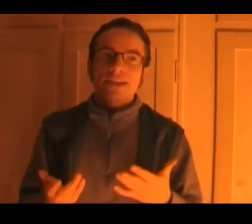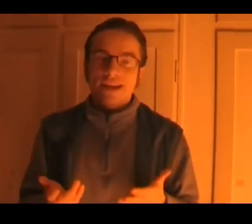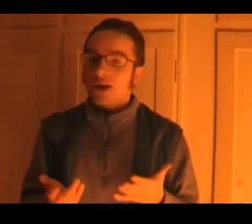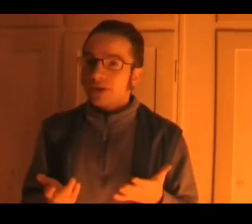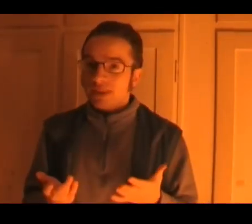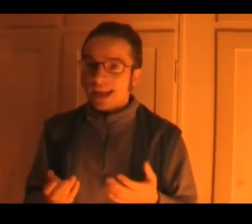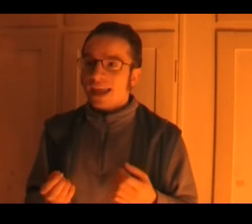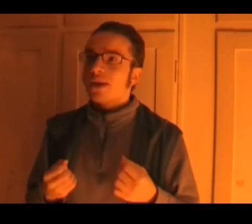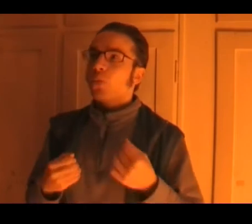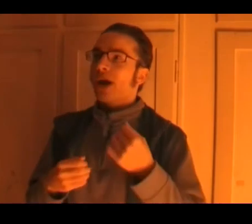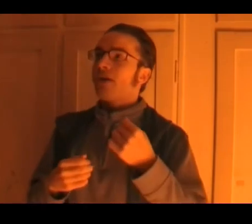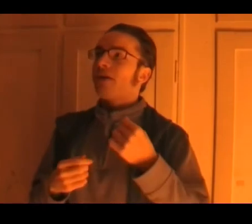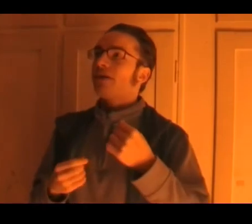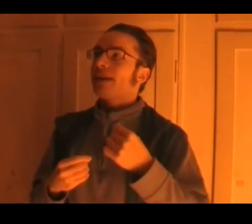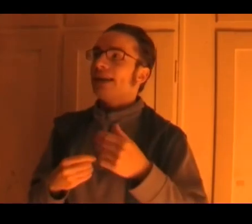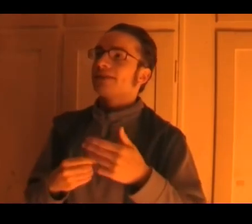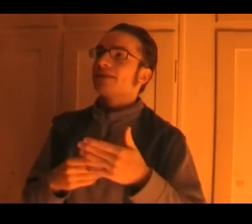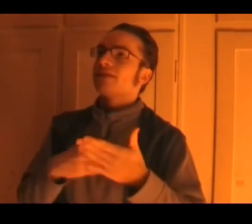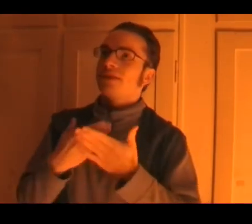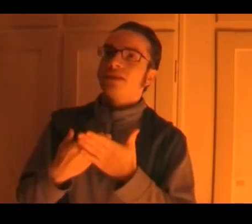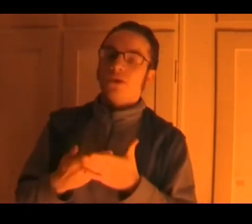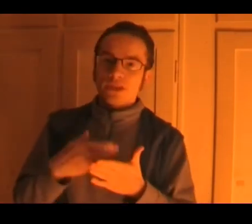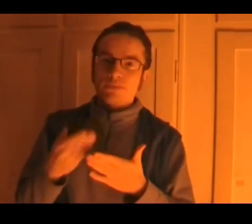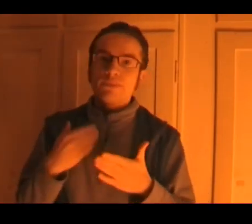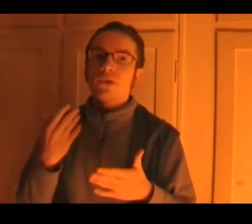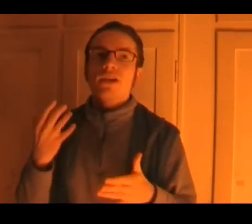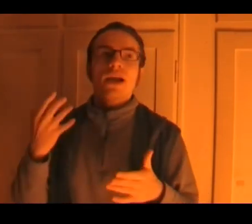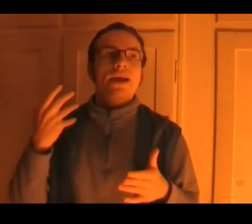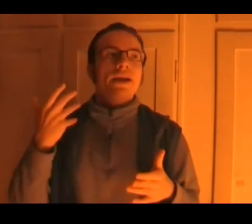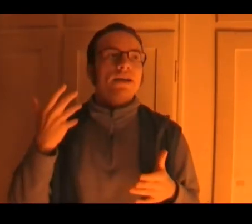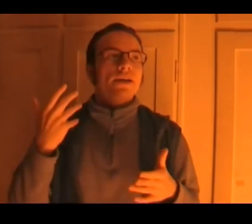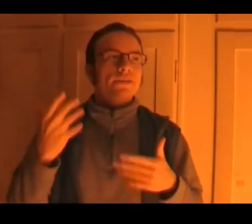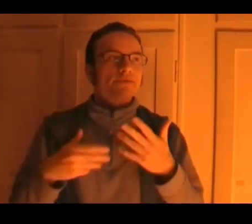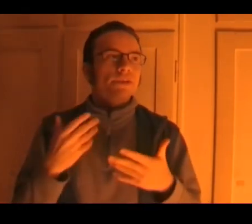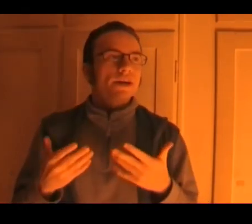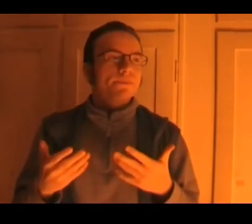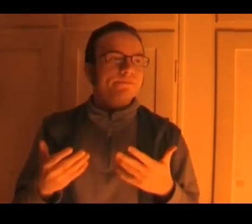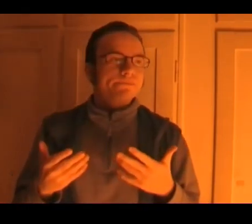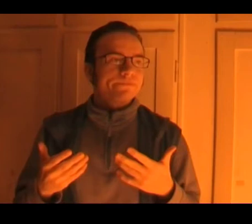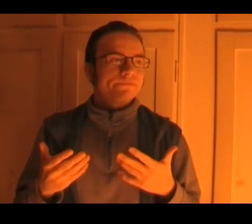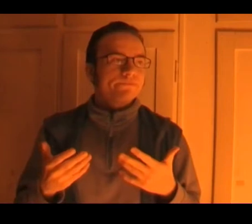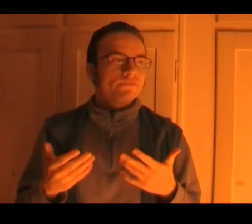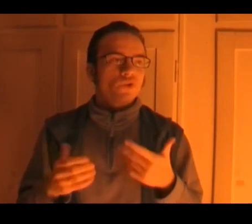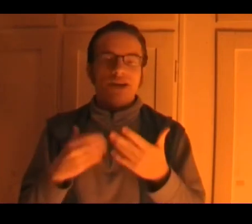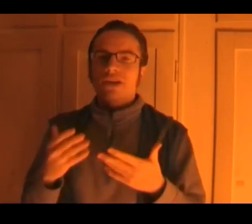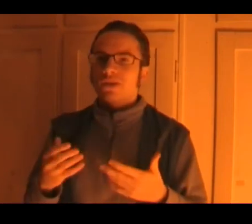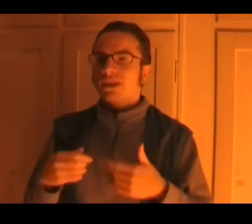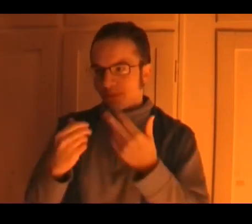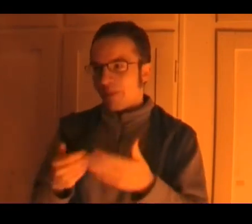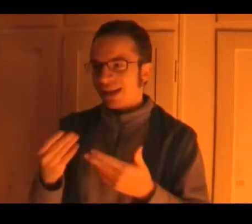diary of the dead where it's you know these people um trying to document mainly